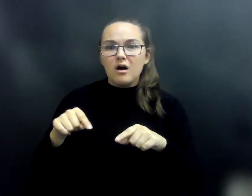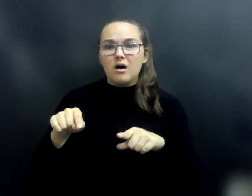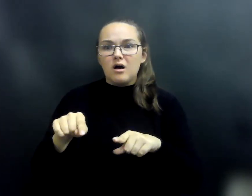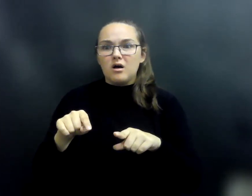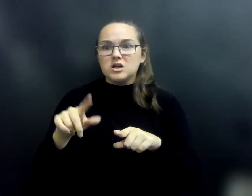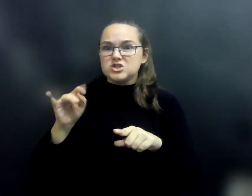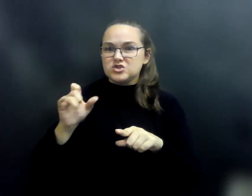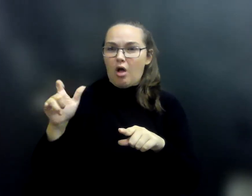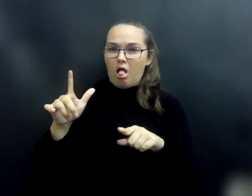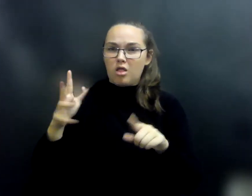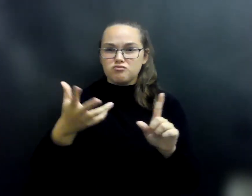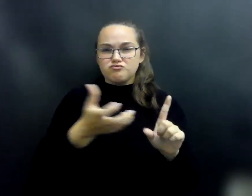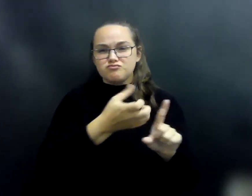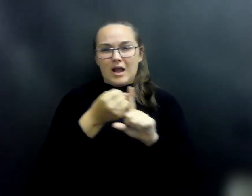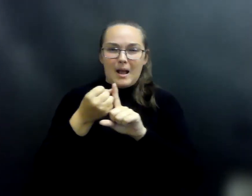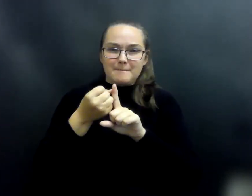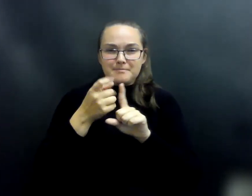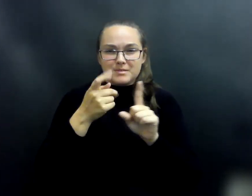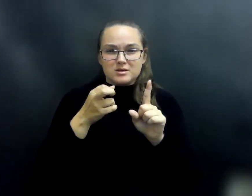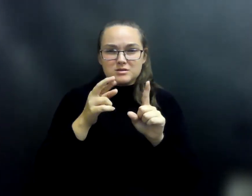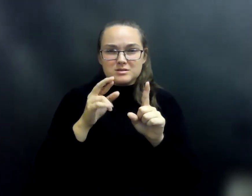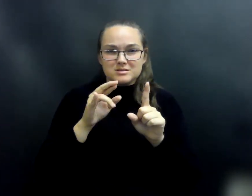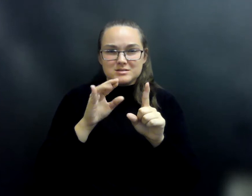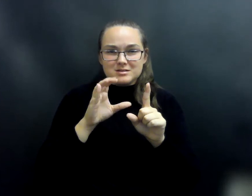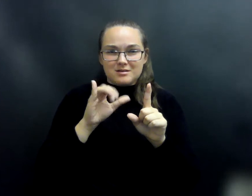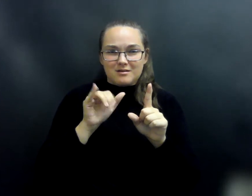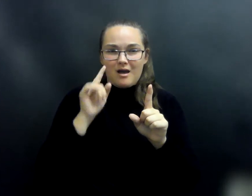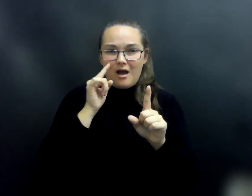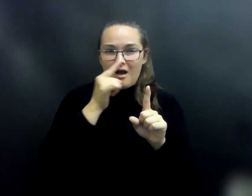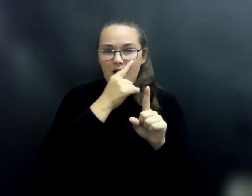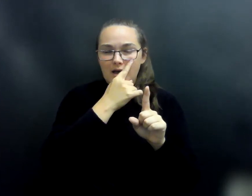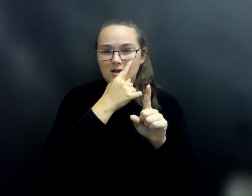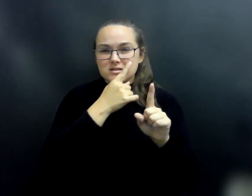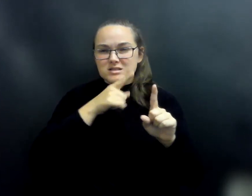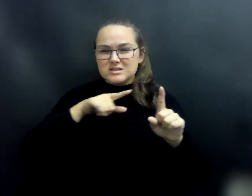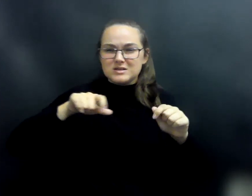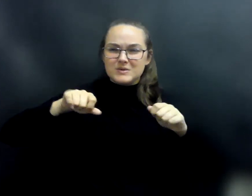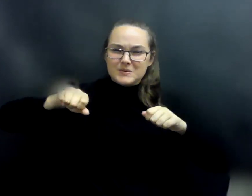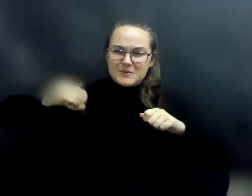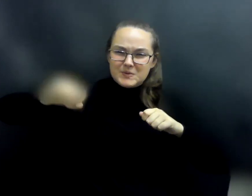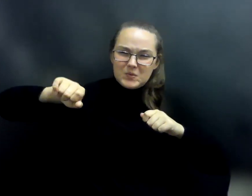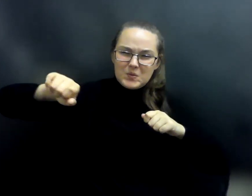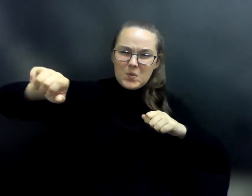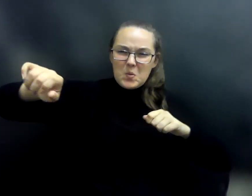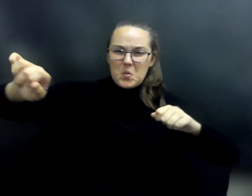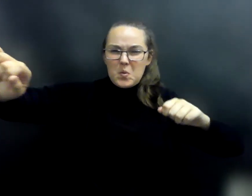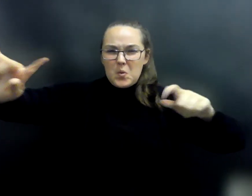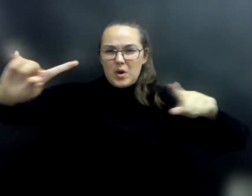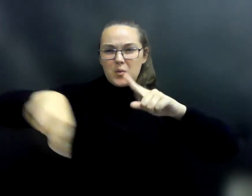piercing eyes and widened his arms and sprinted toward the sea on his long legs. When he reached the edge of the